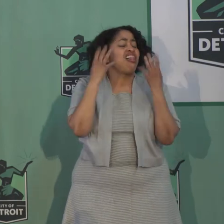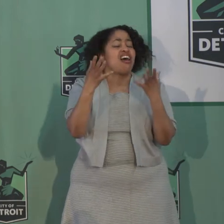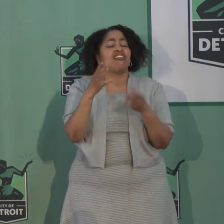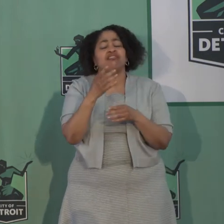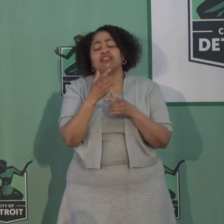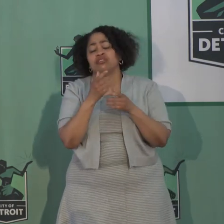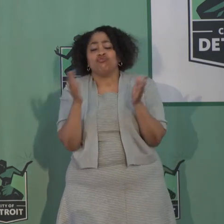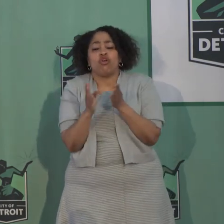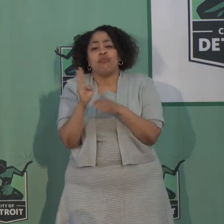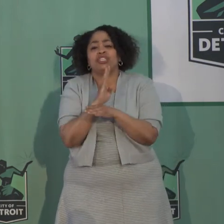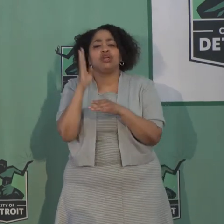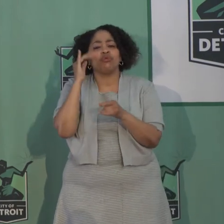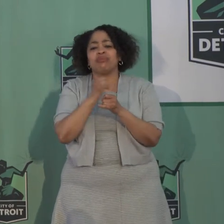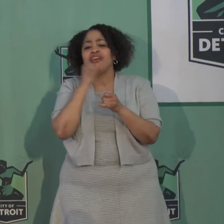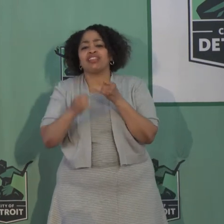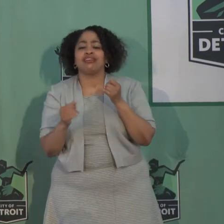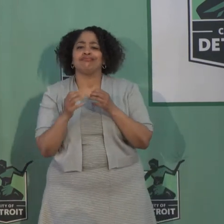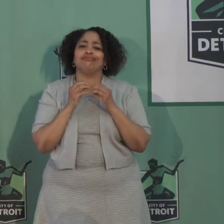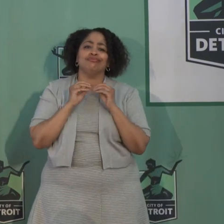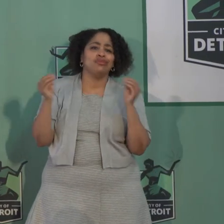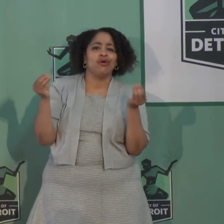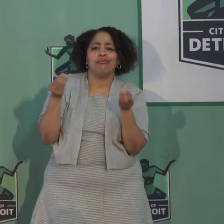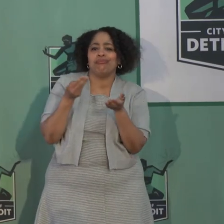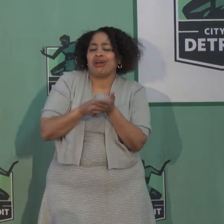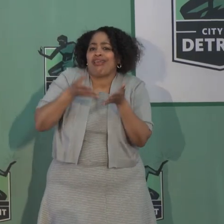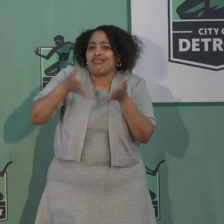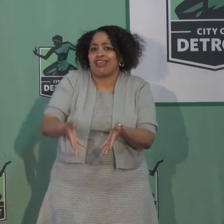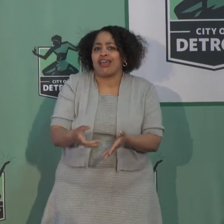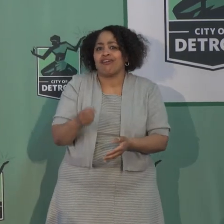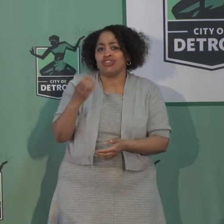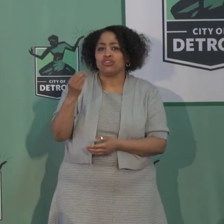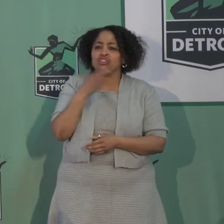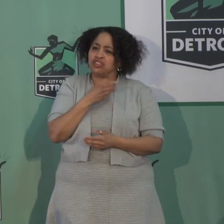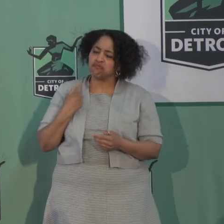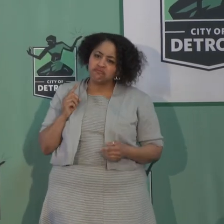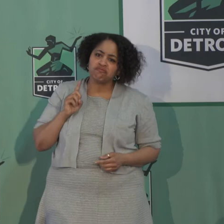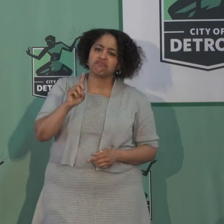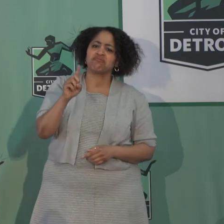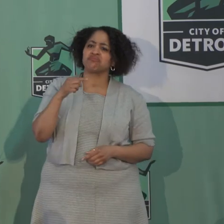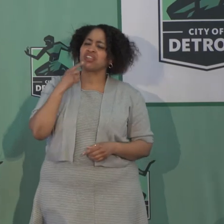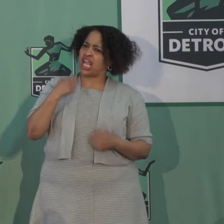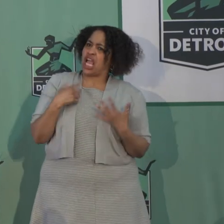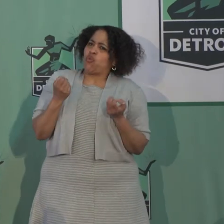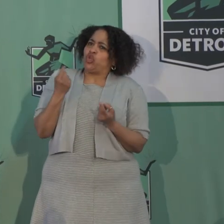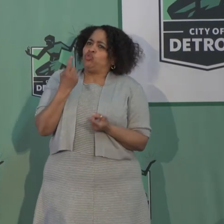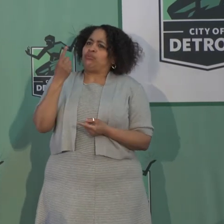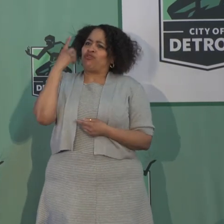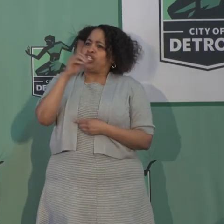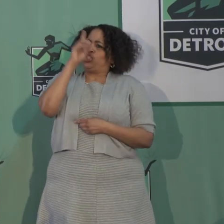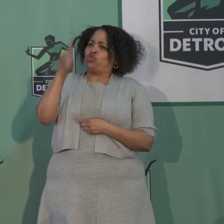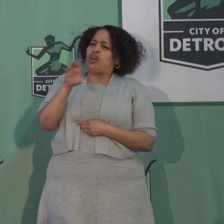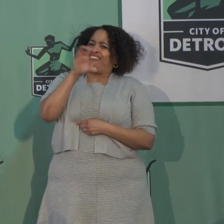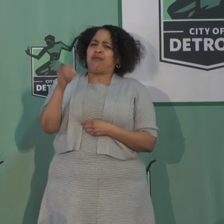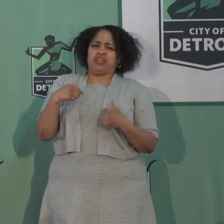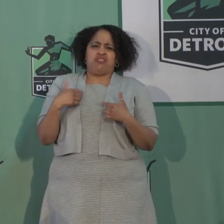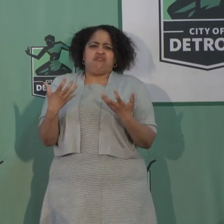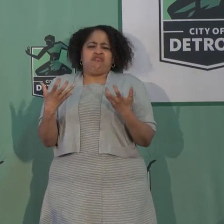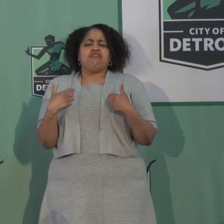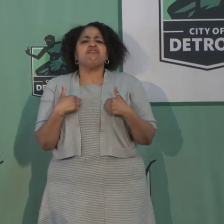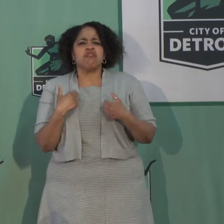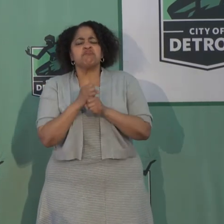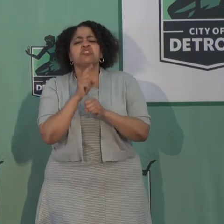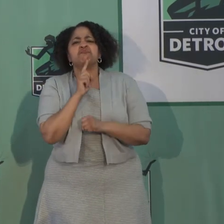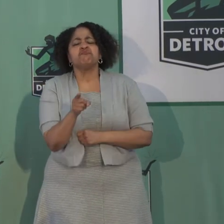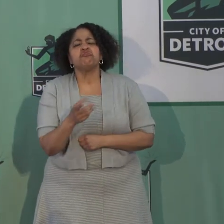when the money's run out. So Charity Dean came forward and said, I want to do something for Detroit companies to